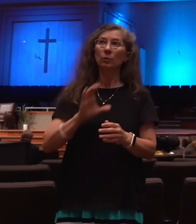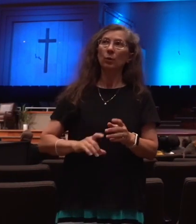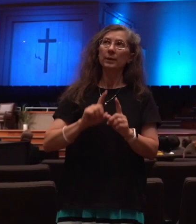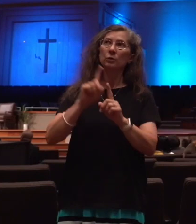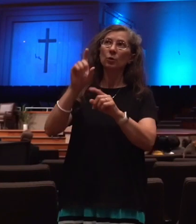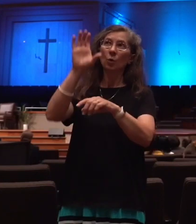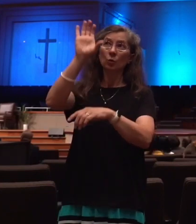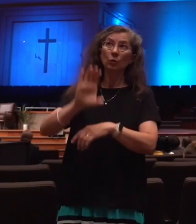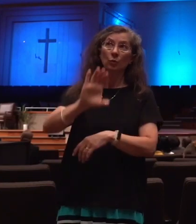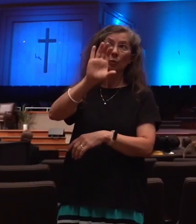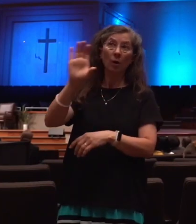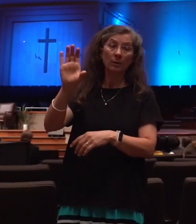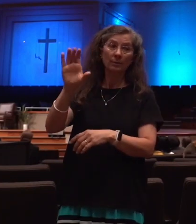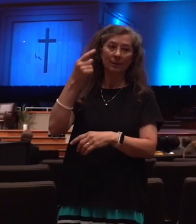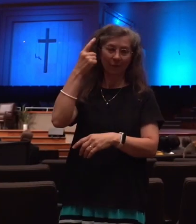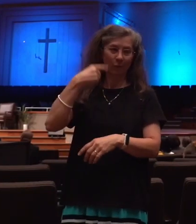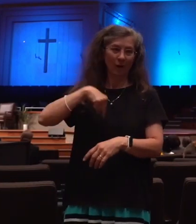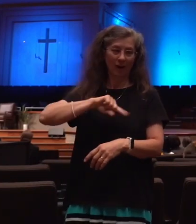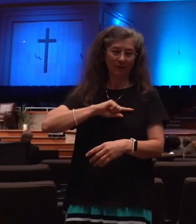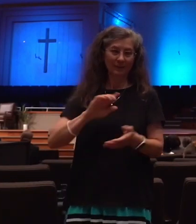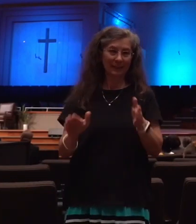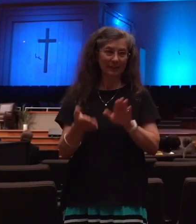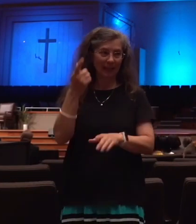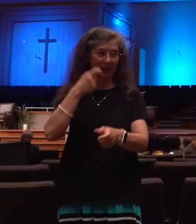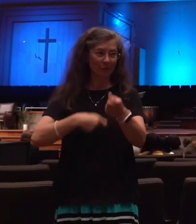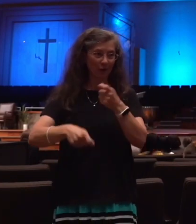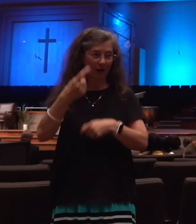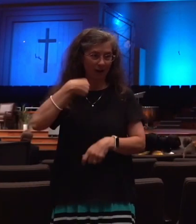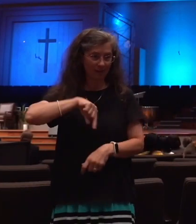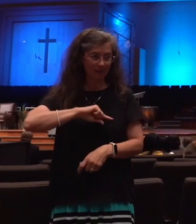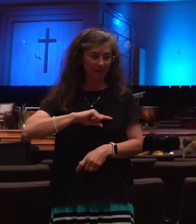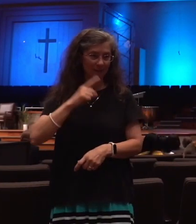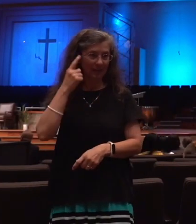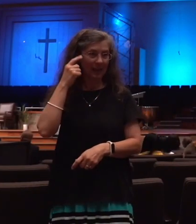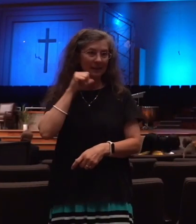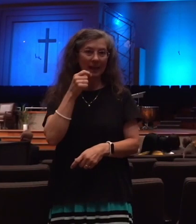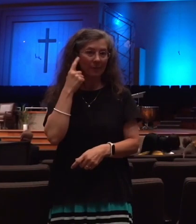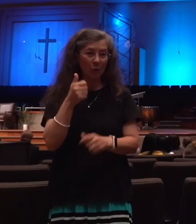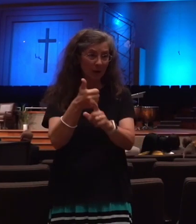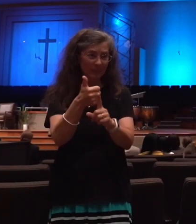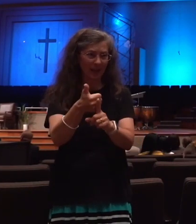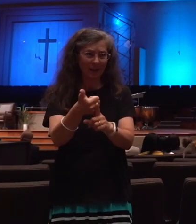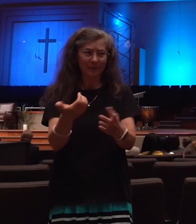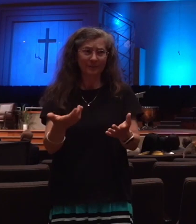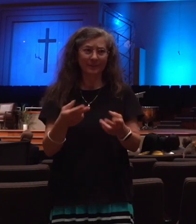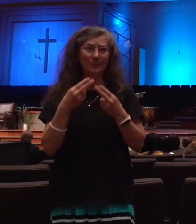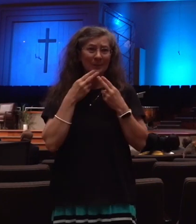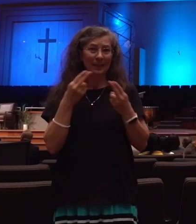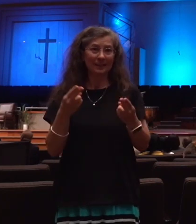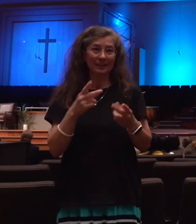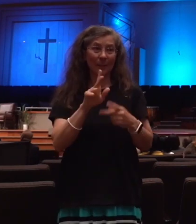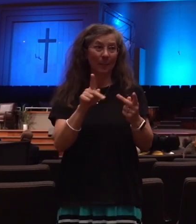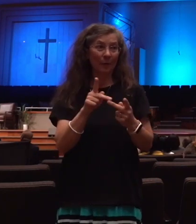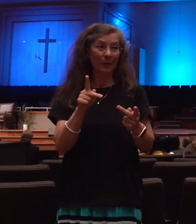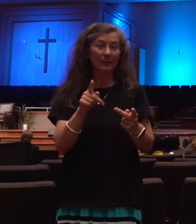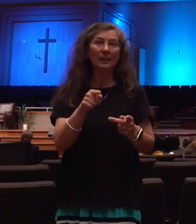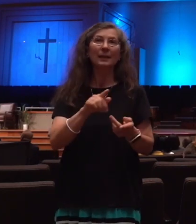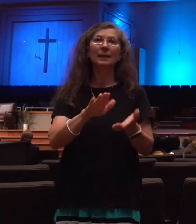us. He died on the cross for us. It wasn't for him. He wasn't a criminal. He died for the criminals. So